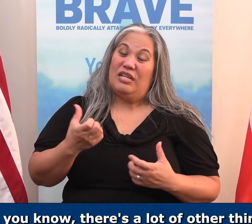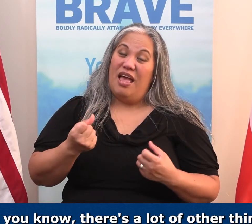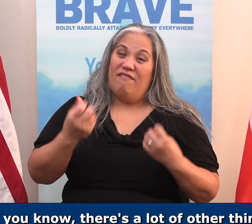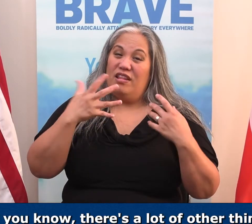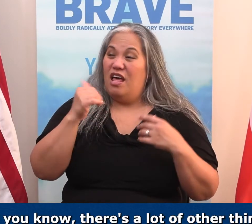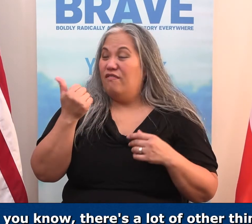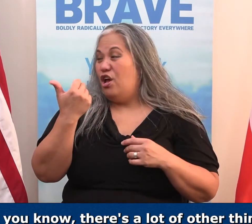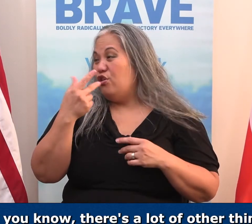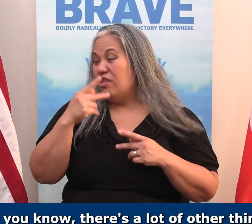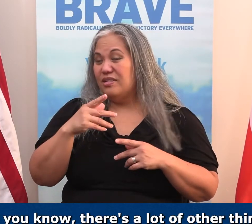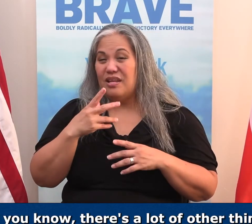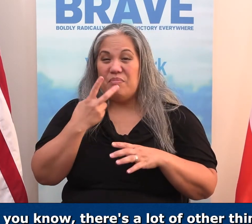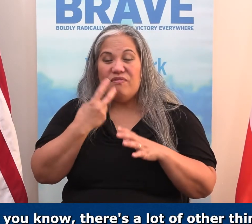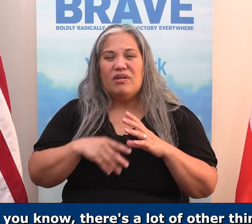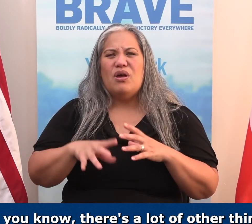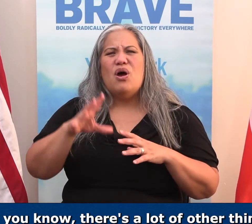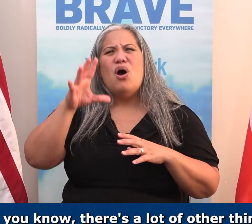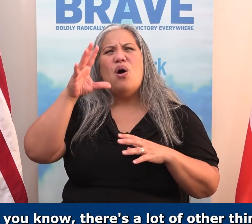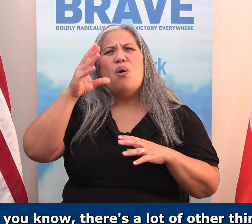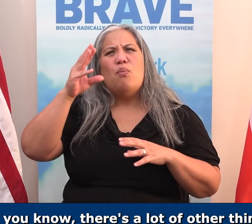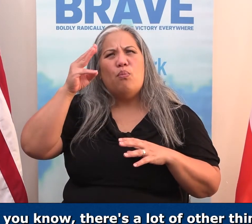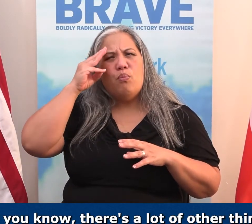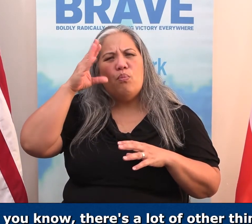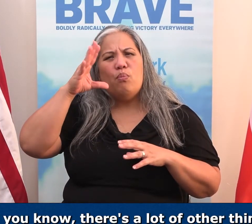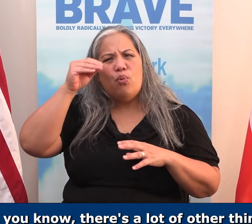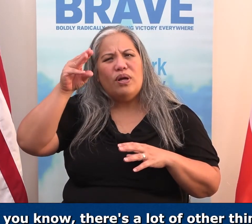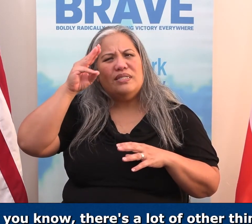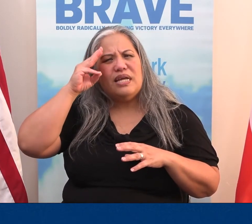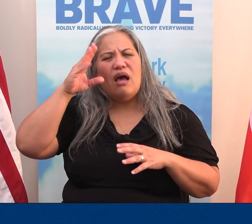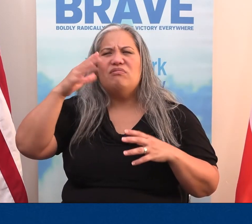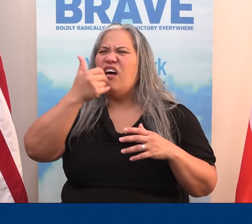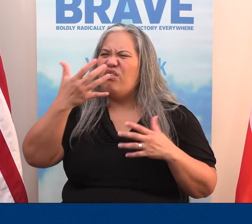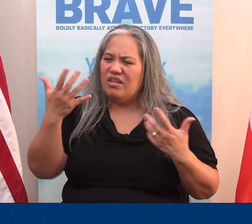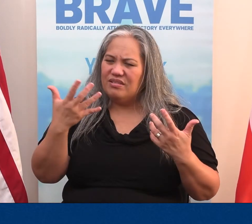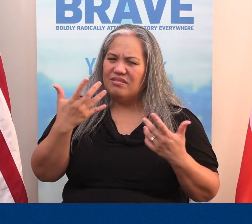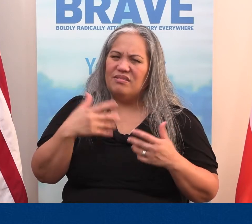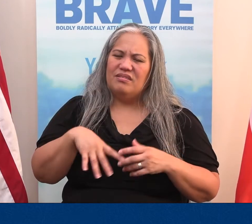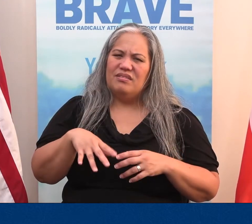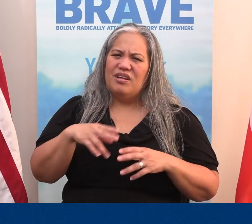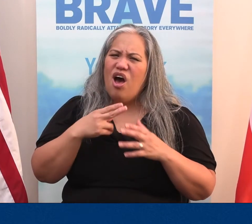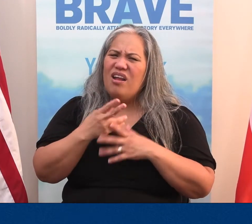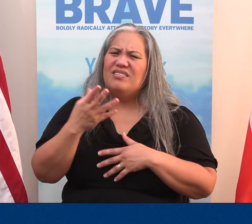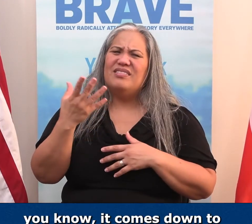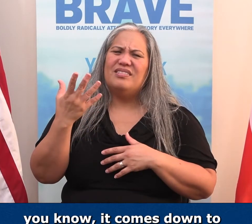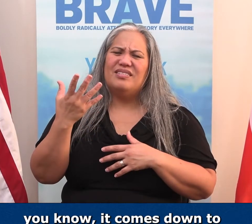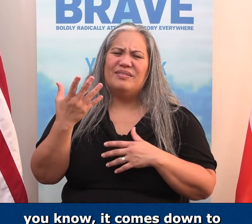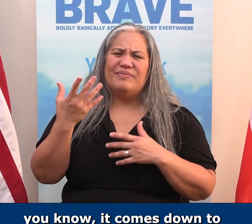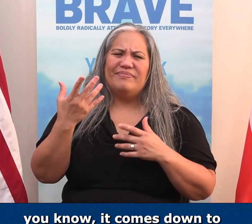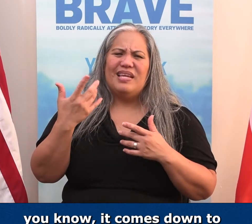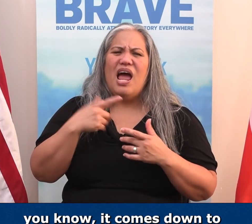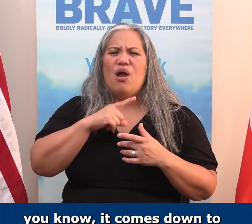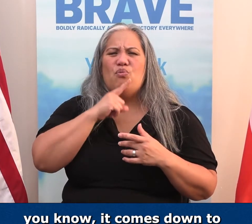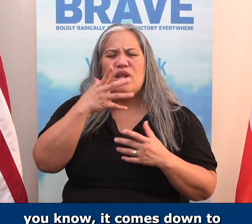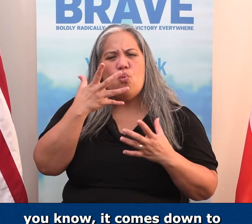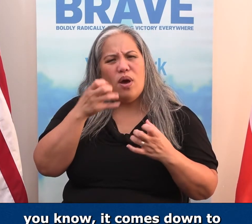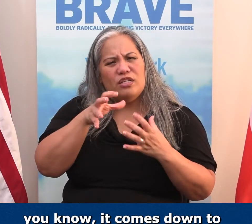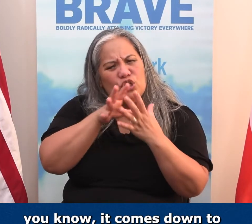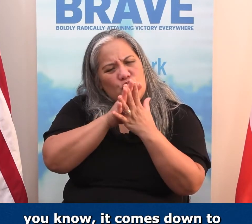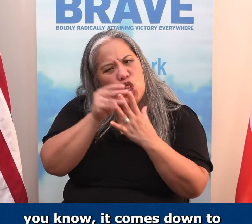And, you know, there's a lot of other things I'm into, Boy Scouts and stuff. And honestly, you know what comes down to, I really wanted to